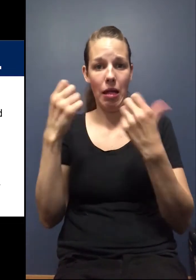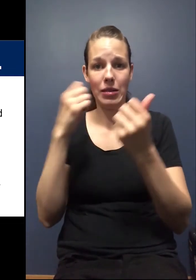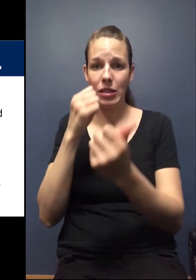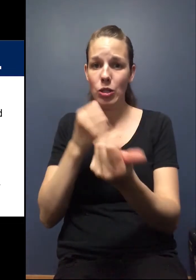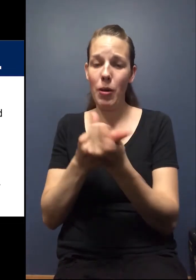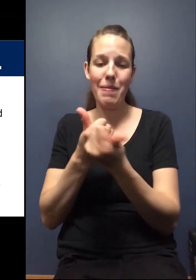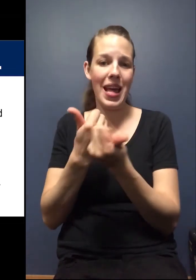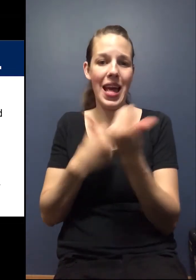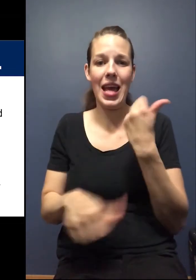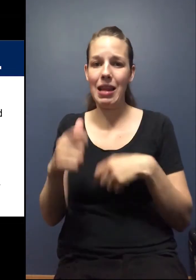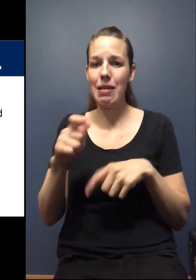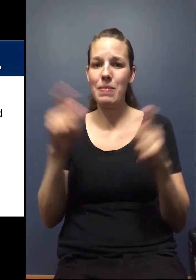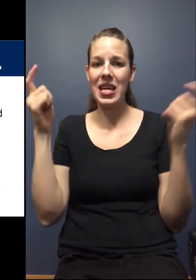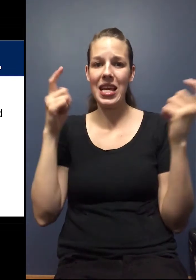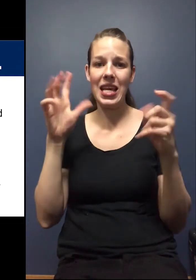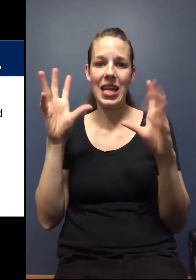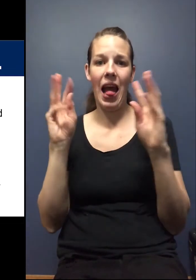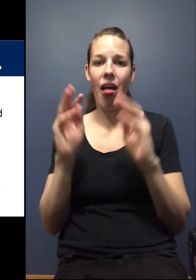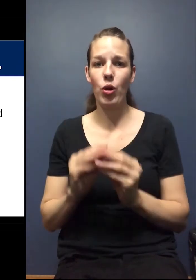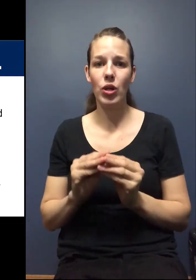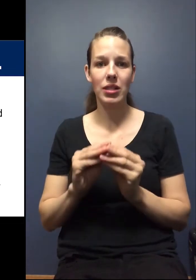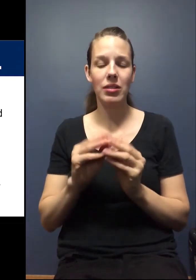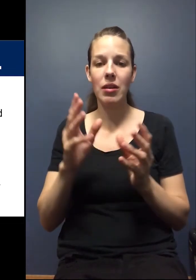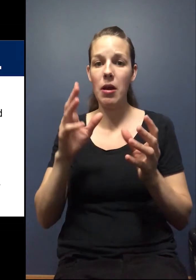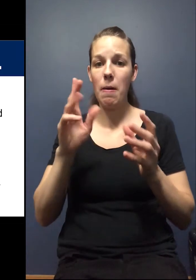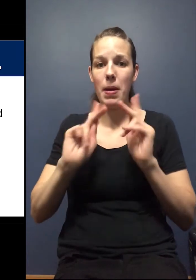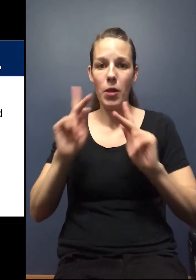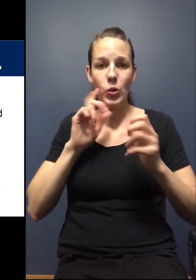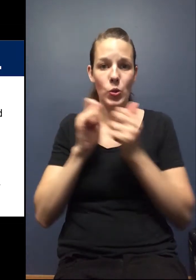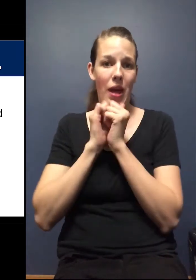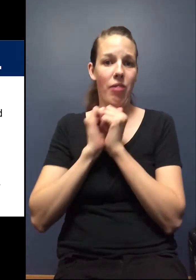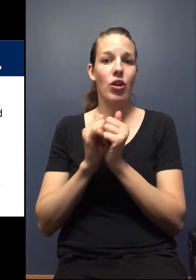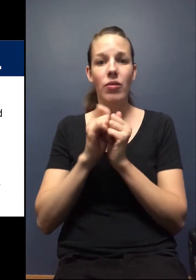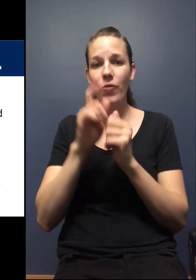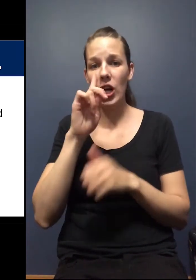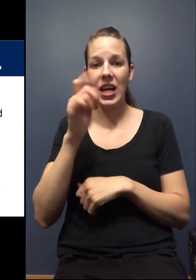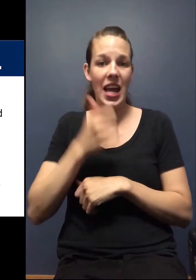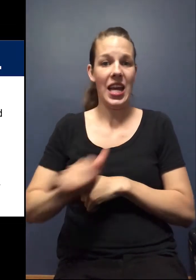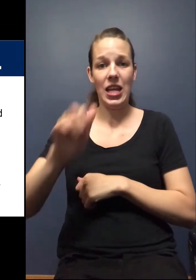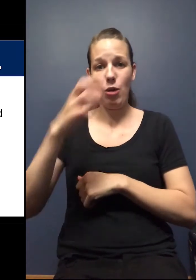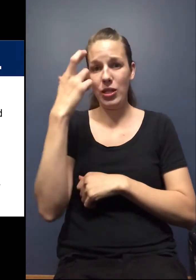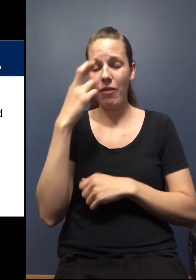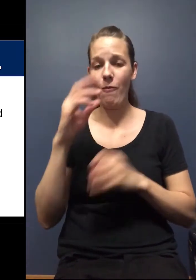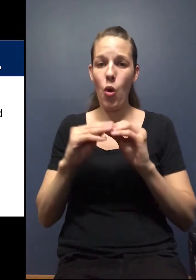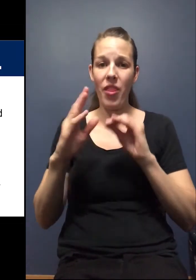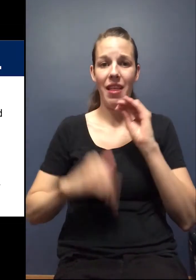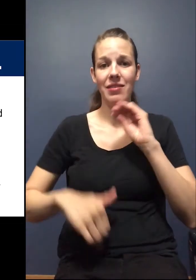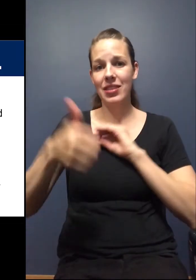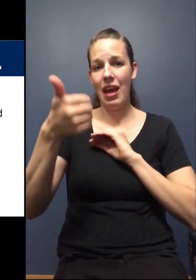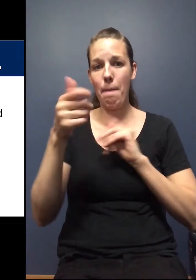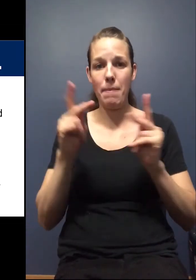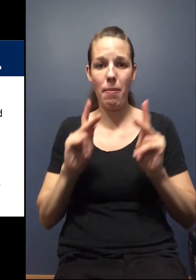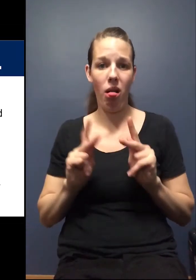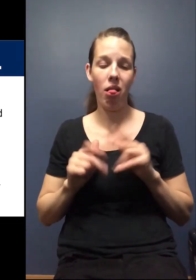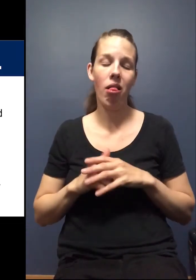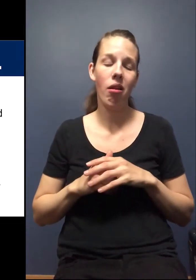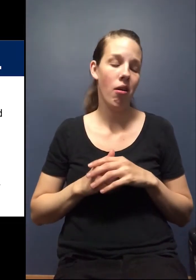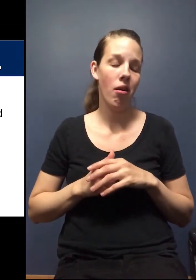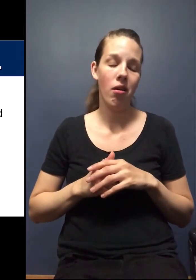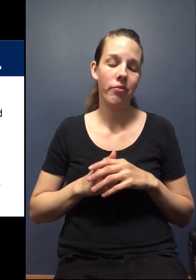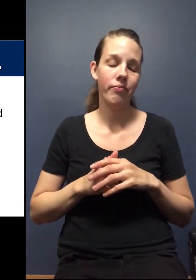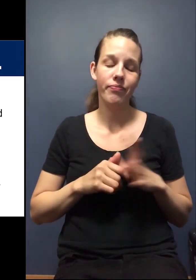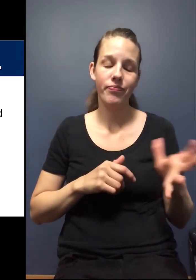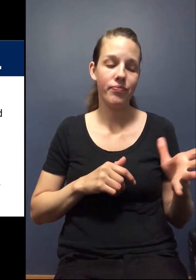any mass gatherings of any type for any reason, um, with 10 people or greater. Um, it, we just keep,